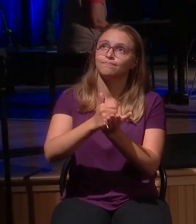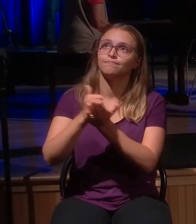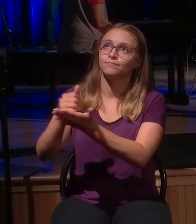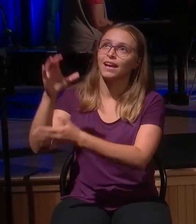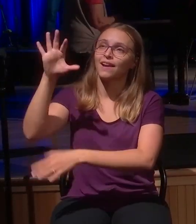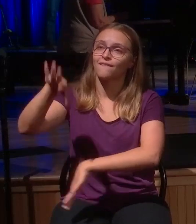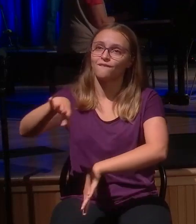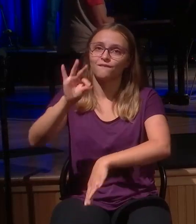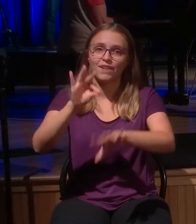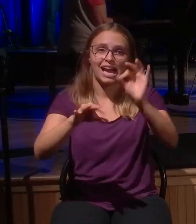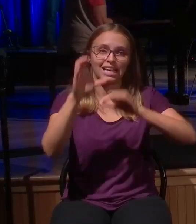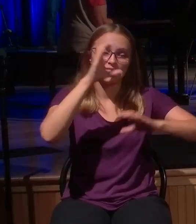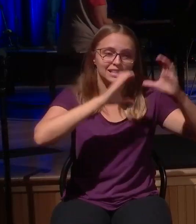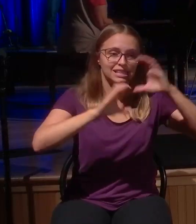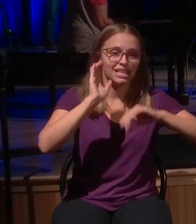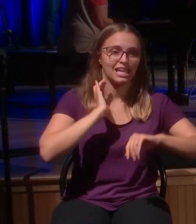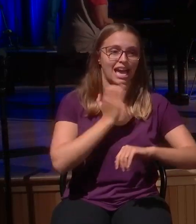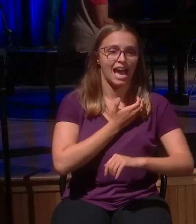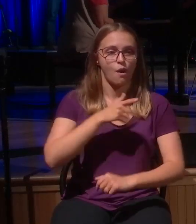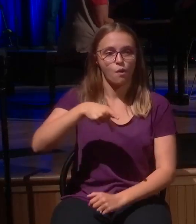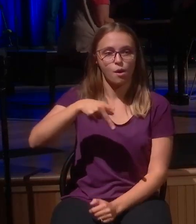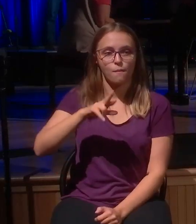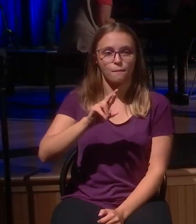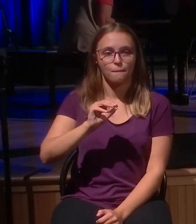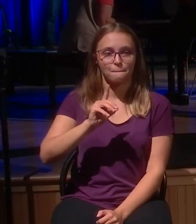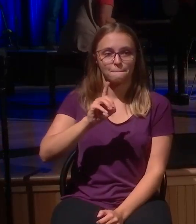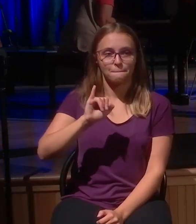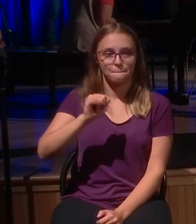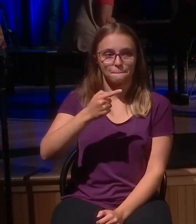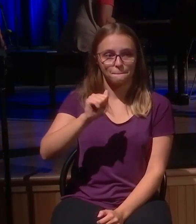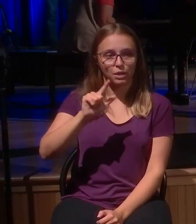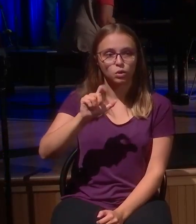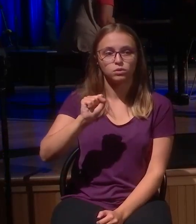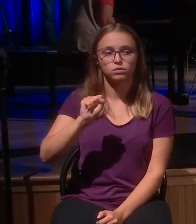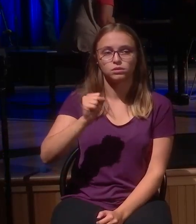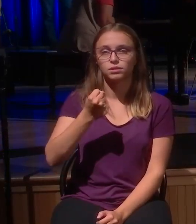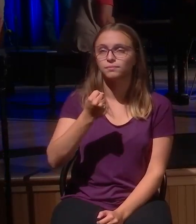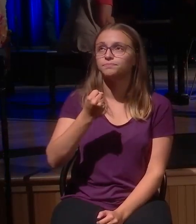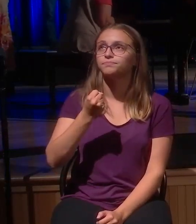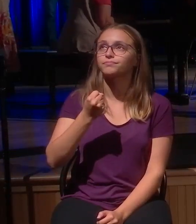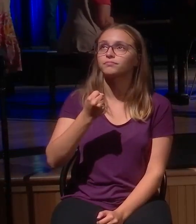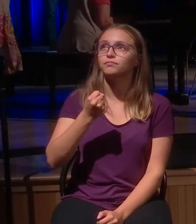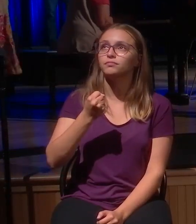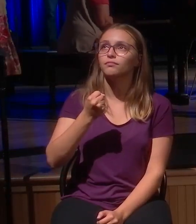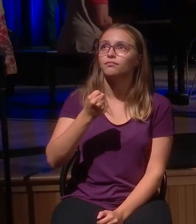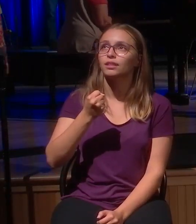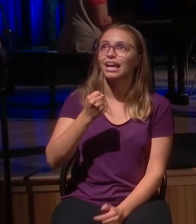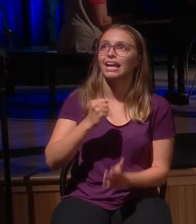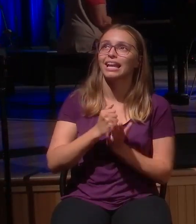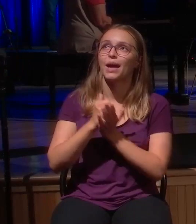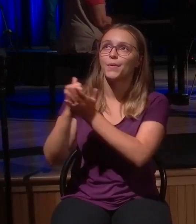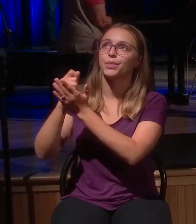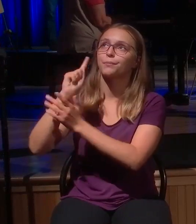Seek them, convict them, and draw them back to you, Father, that they would come to their senses